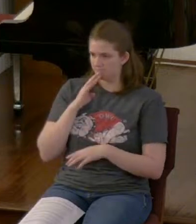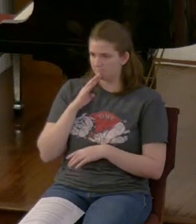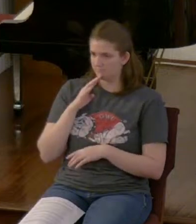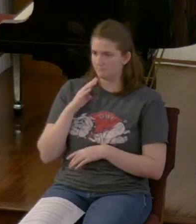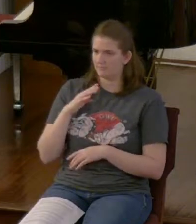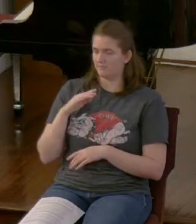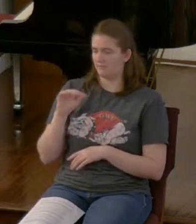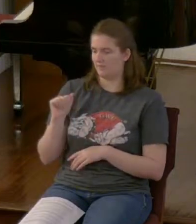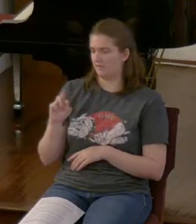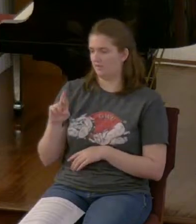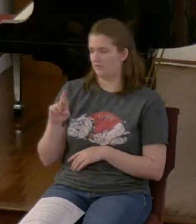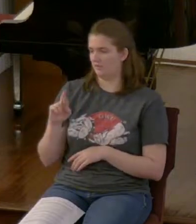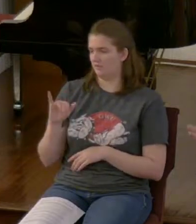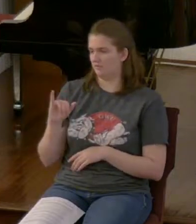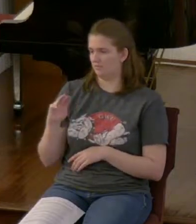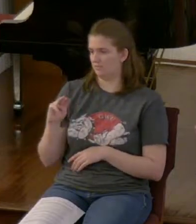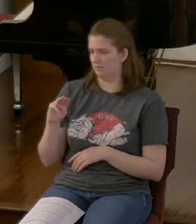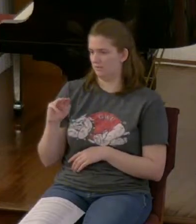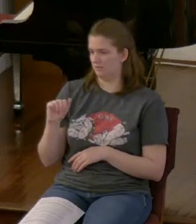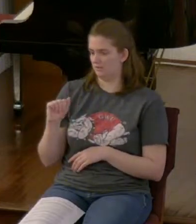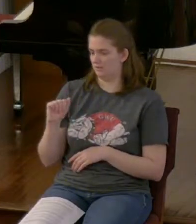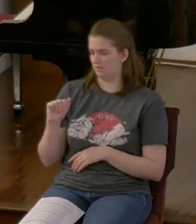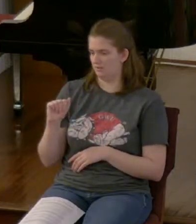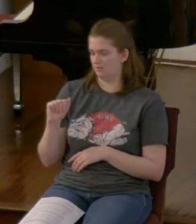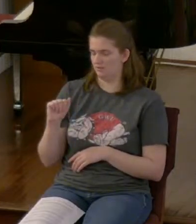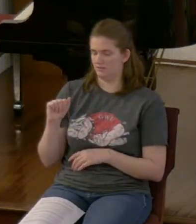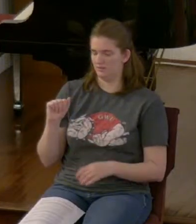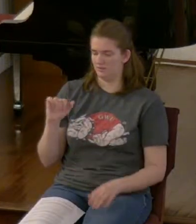he was writing what he knew